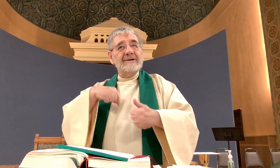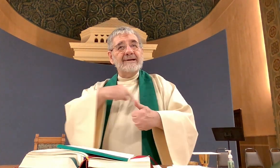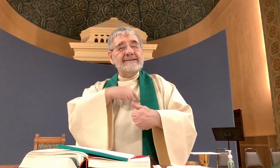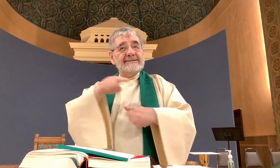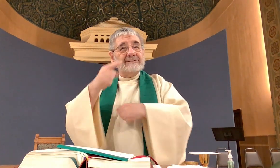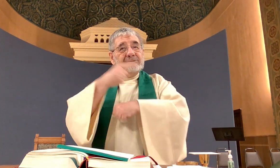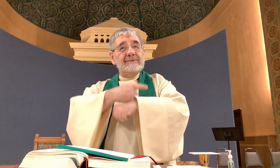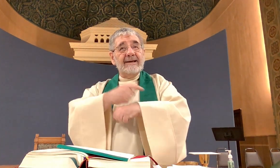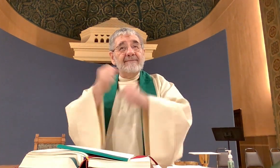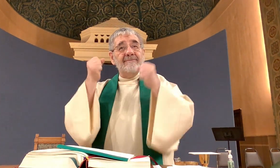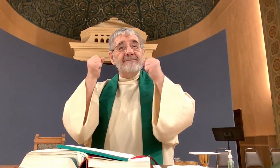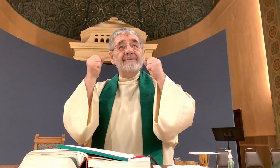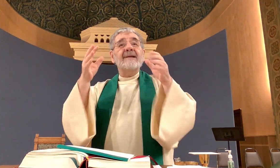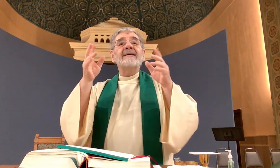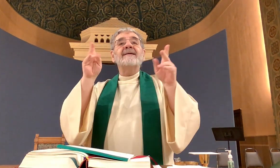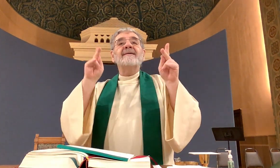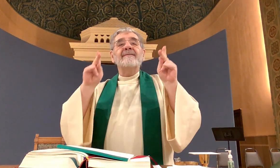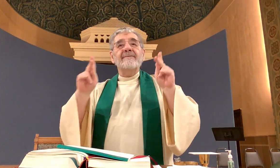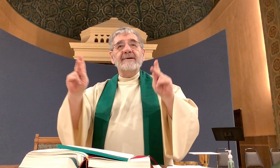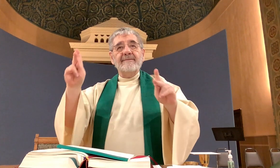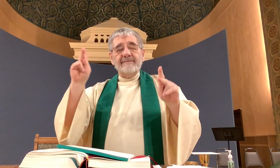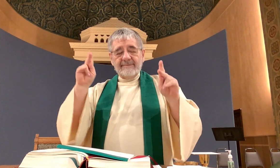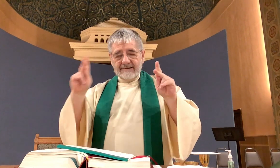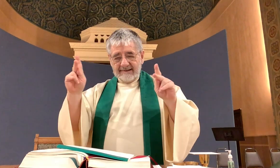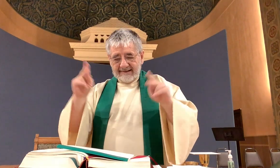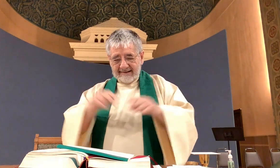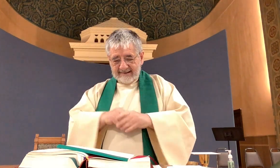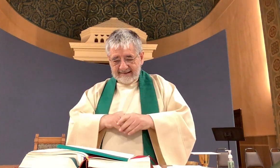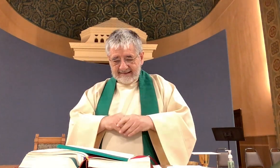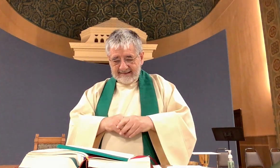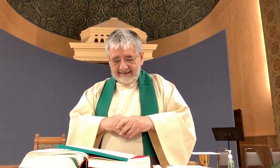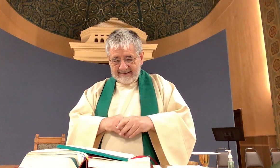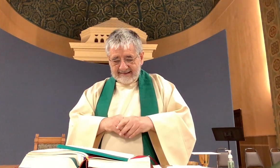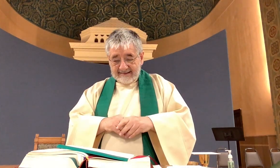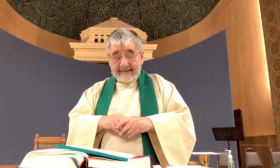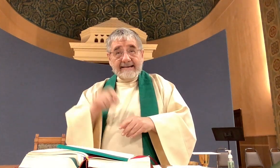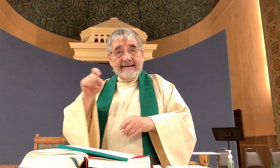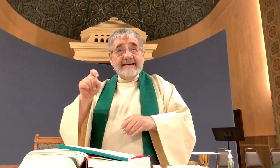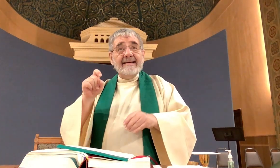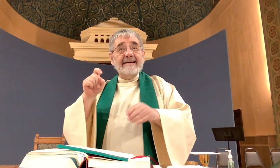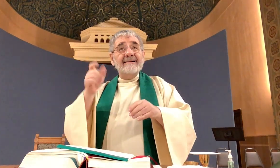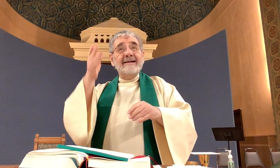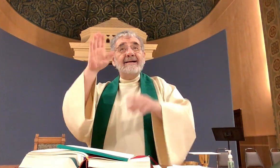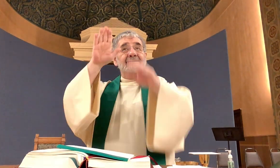the challenge for us today is to recognize the many people that need God's mercy